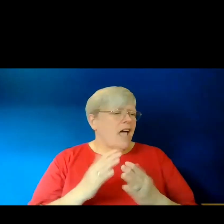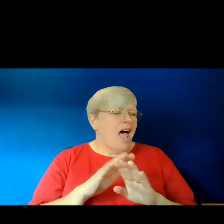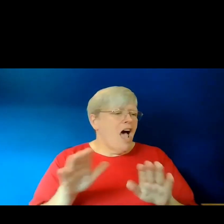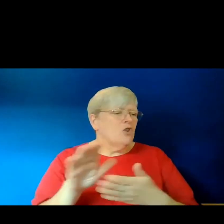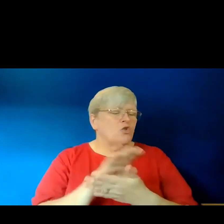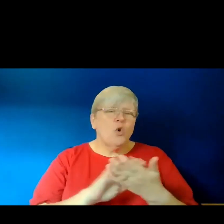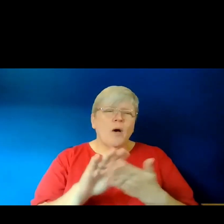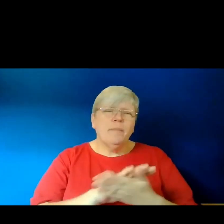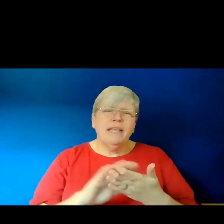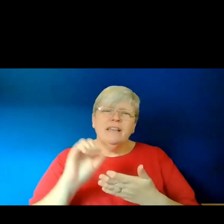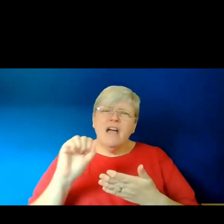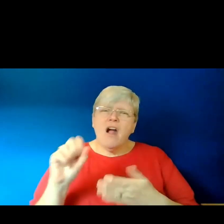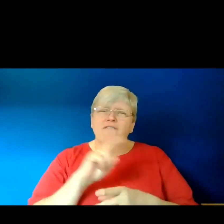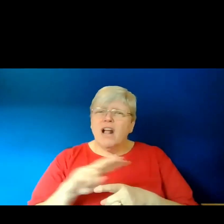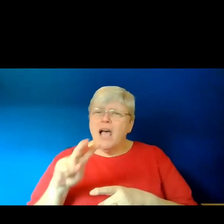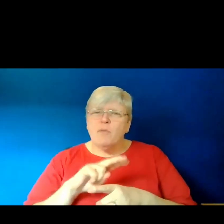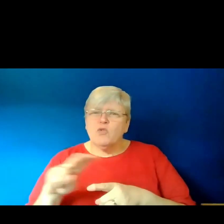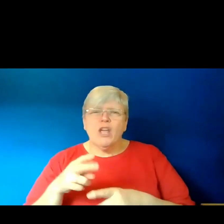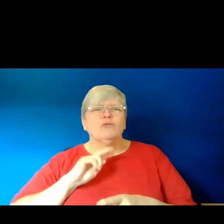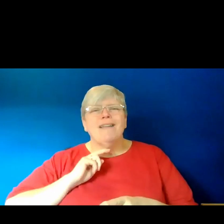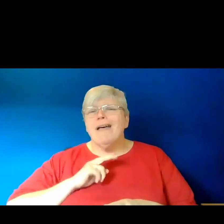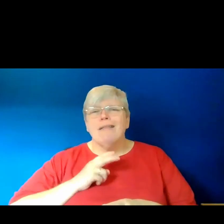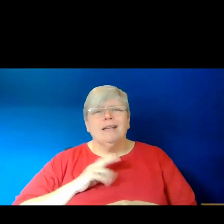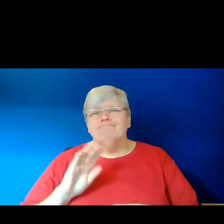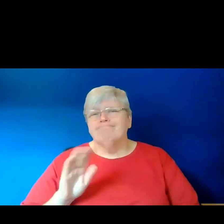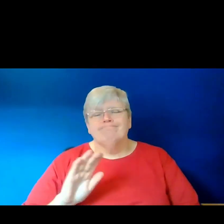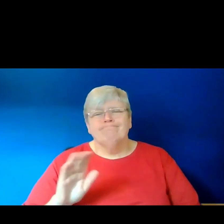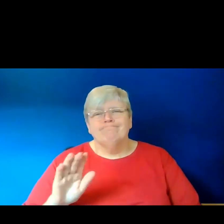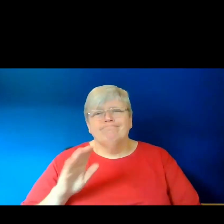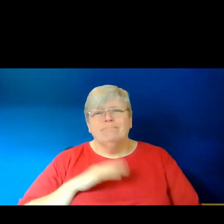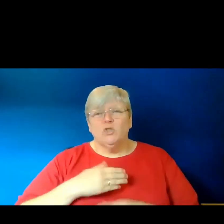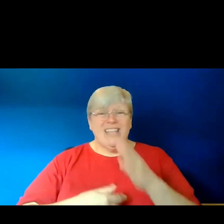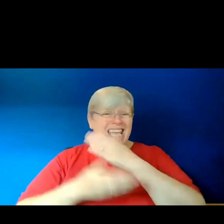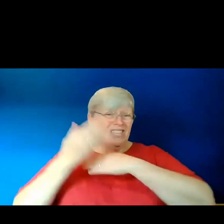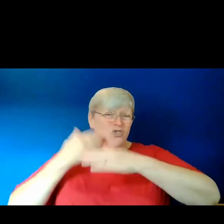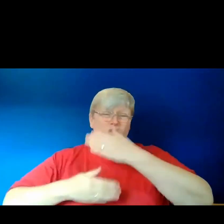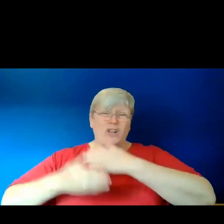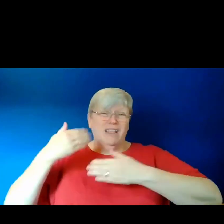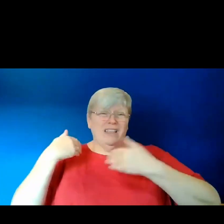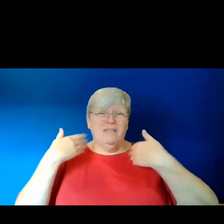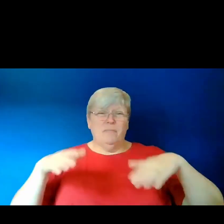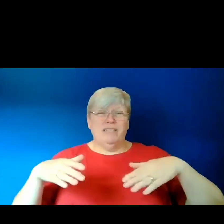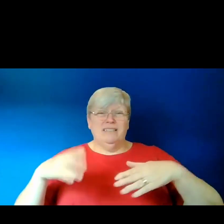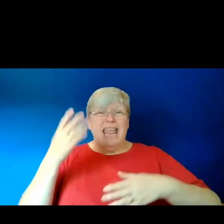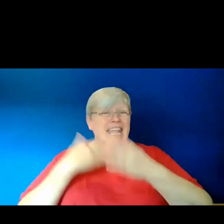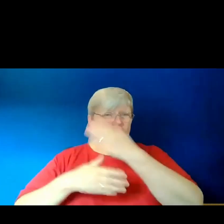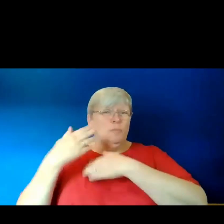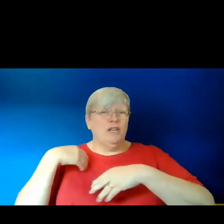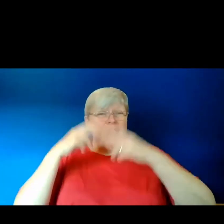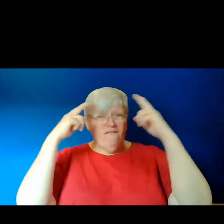vernacular or her dialect, because historically that would have been ancient Vietnamese.